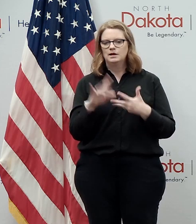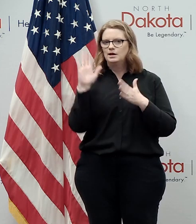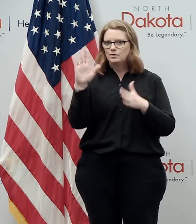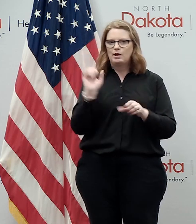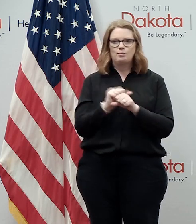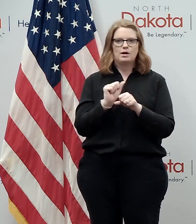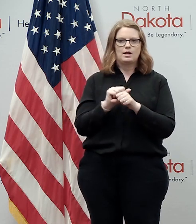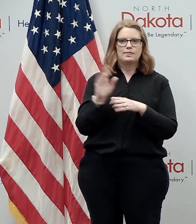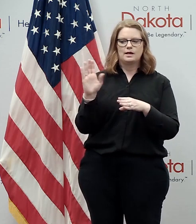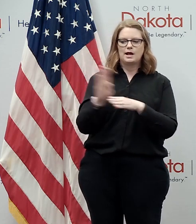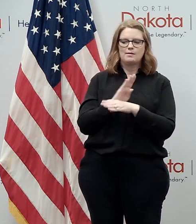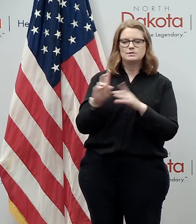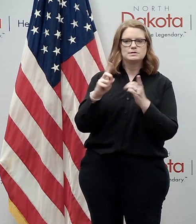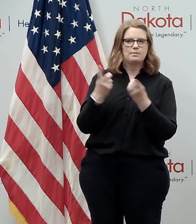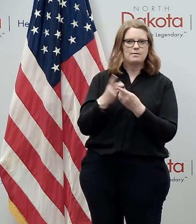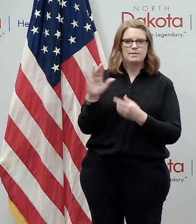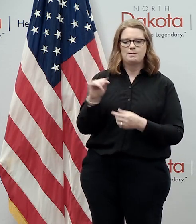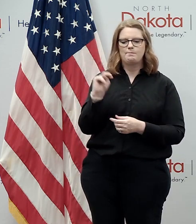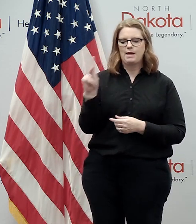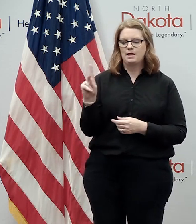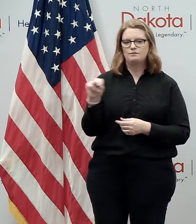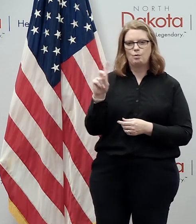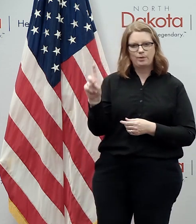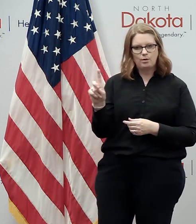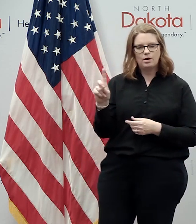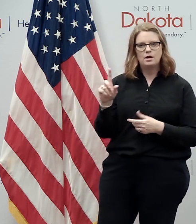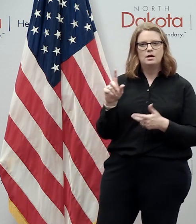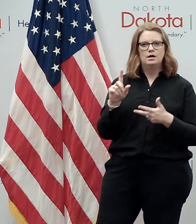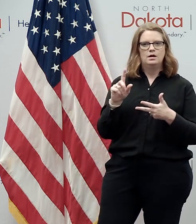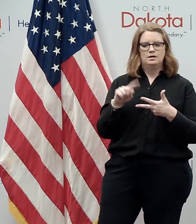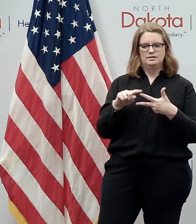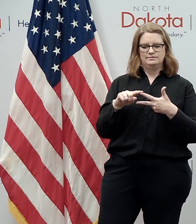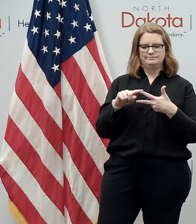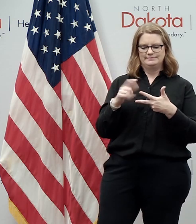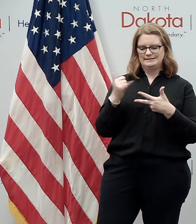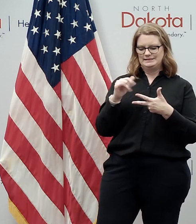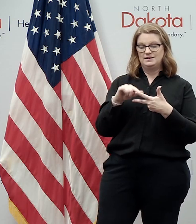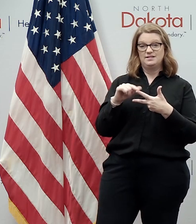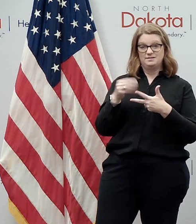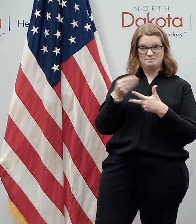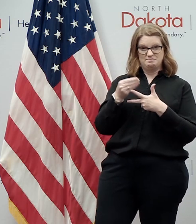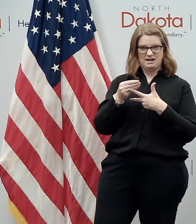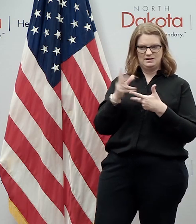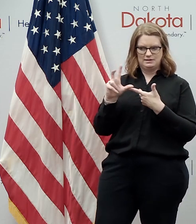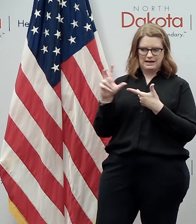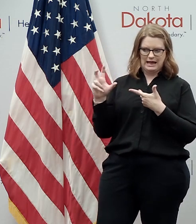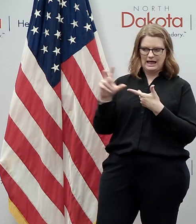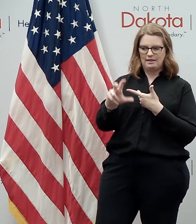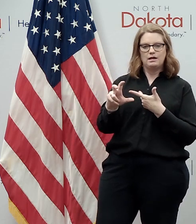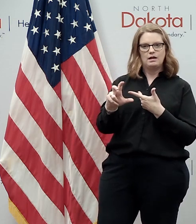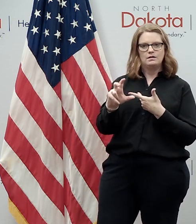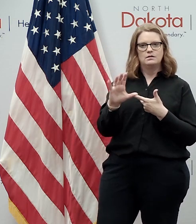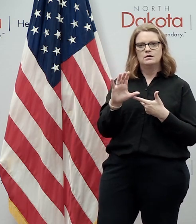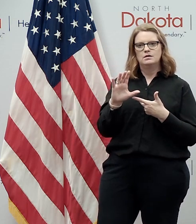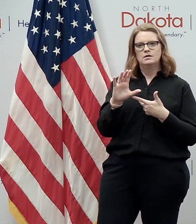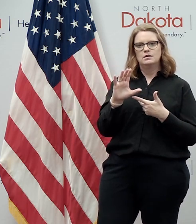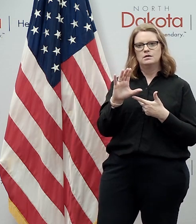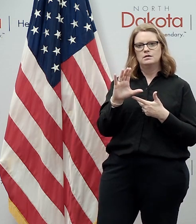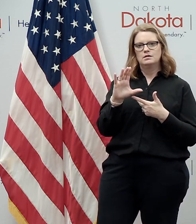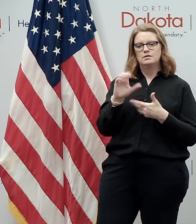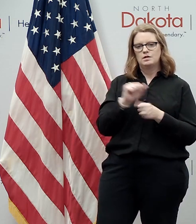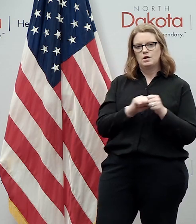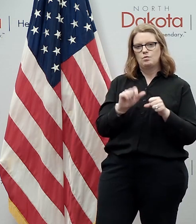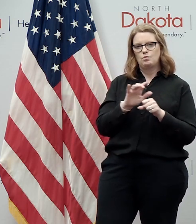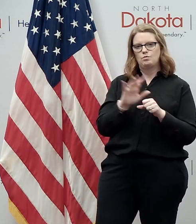bank in north dakota uh and all the things there and of course we've still got dollars to allocate from the uh the the coronavirus